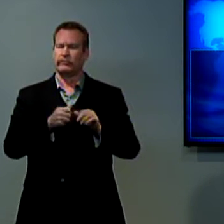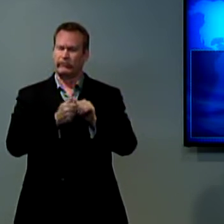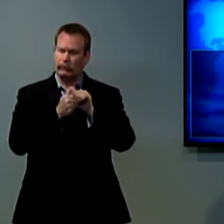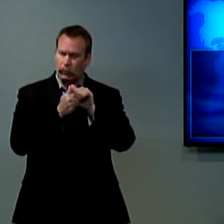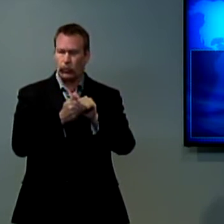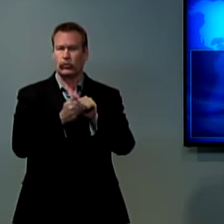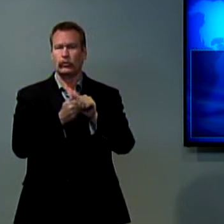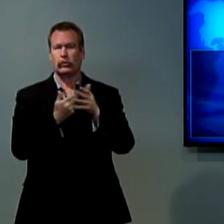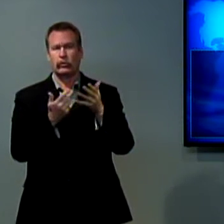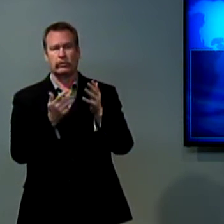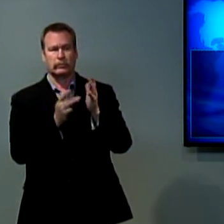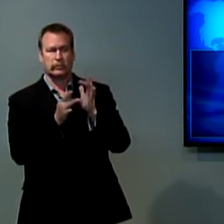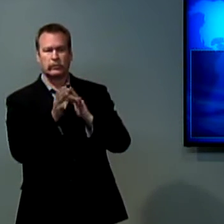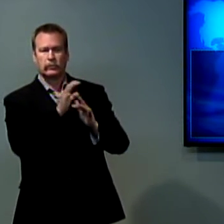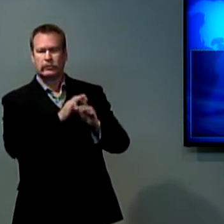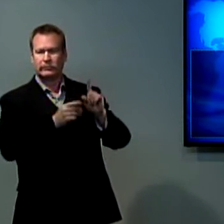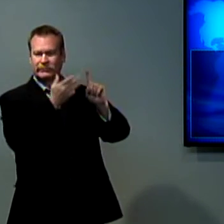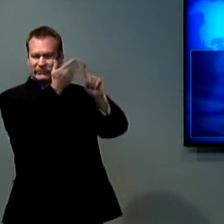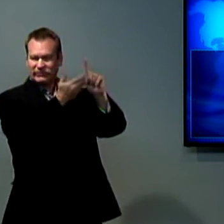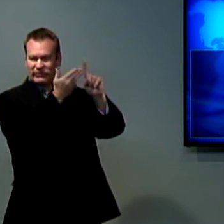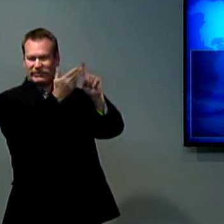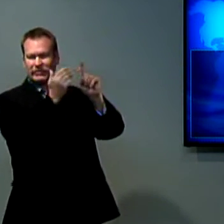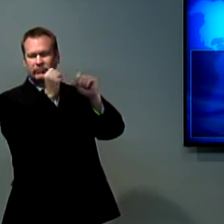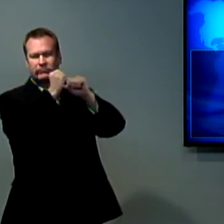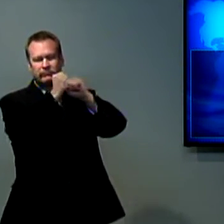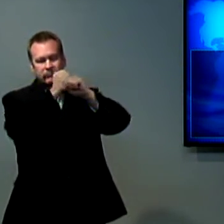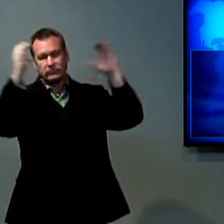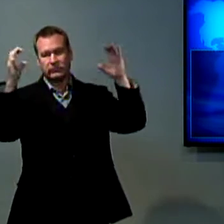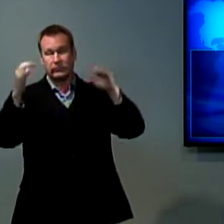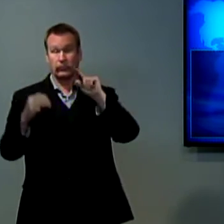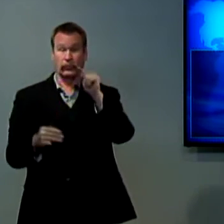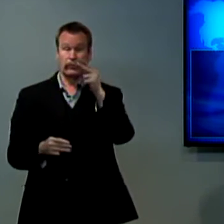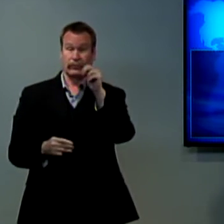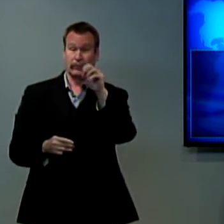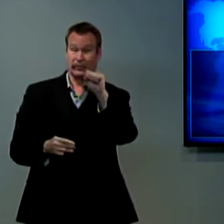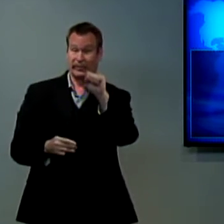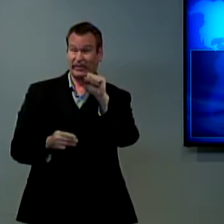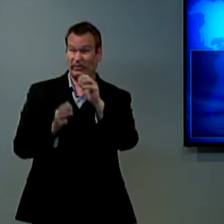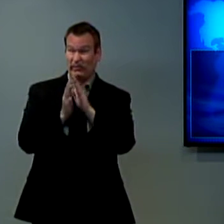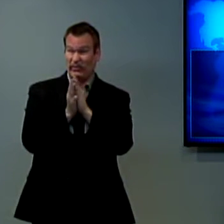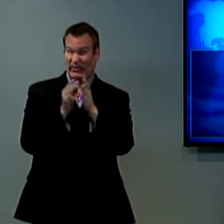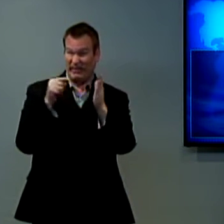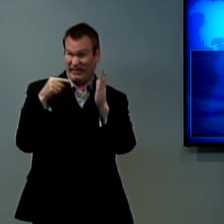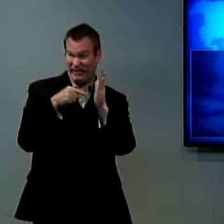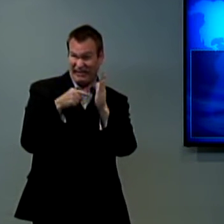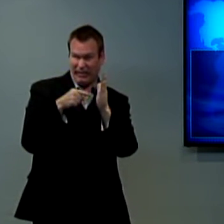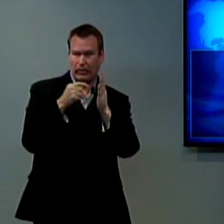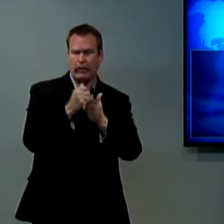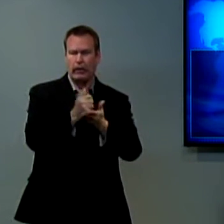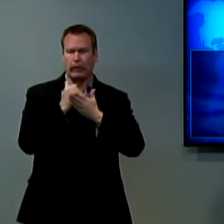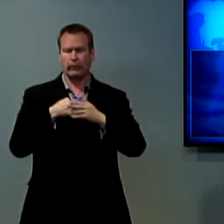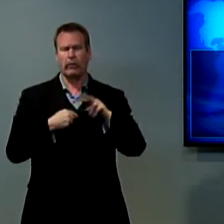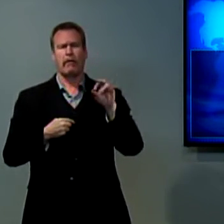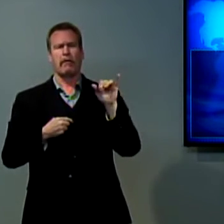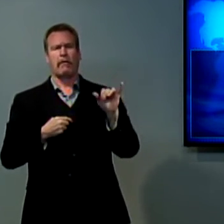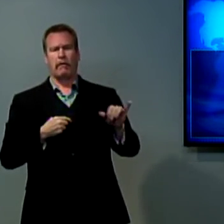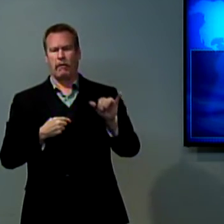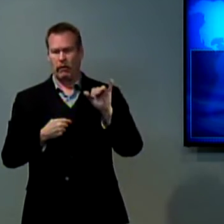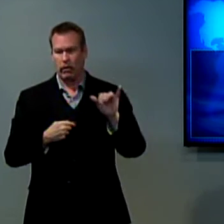Jesus emphasizes in the book of Thessalonians, in this